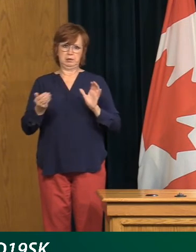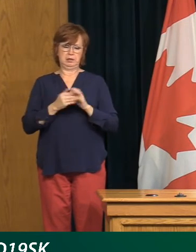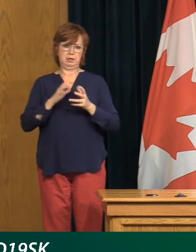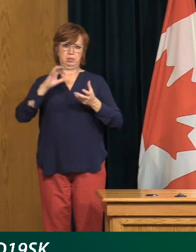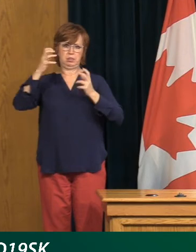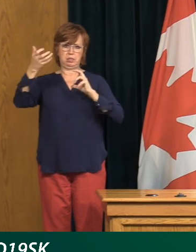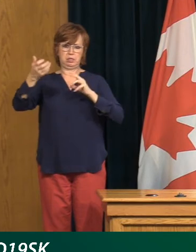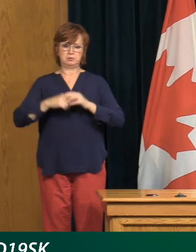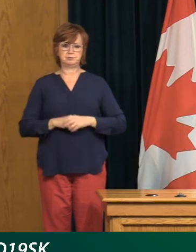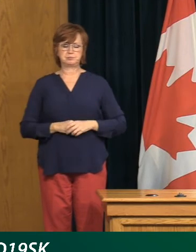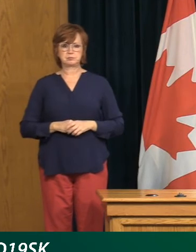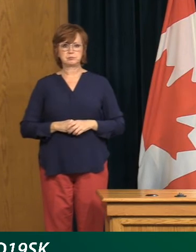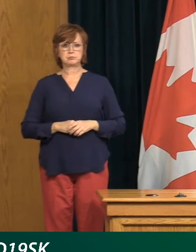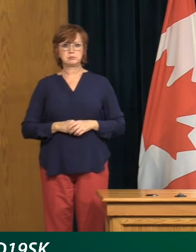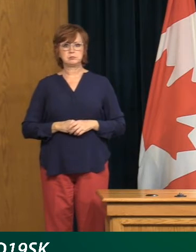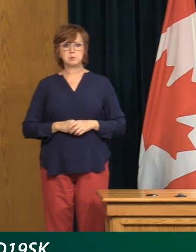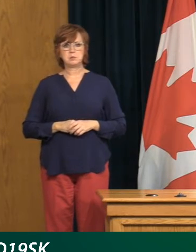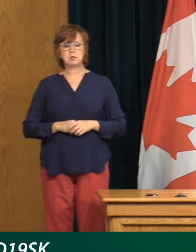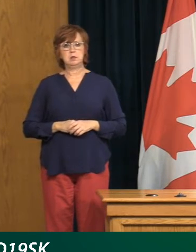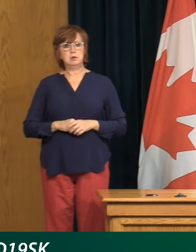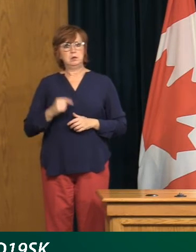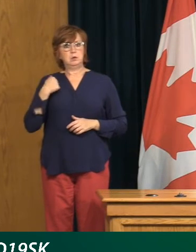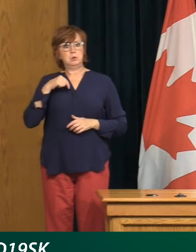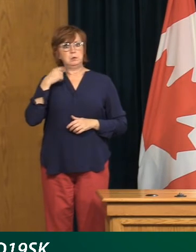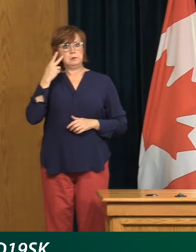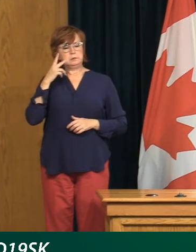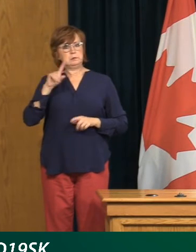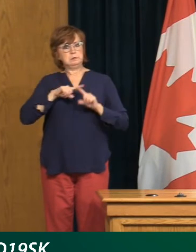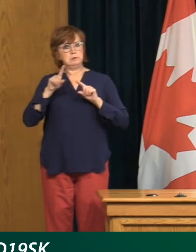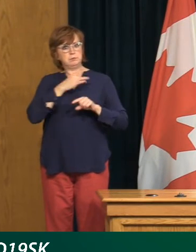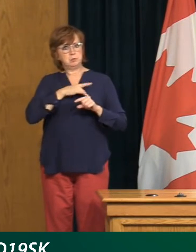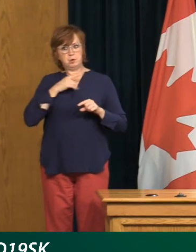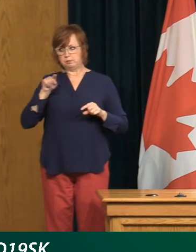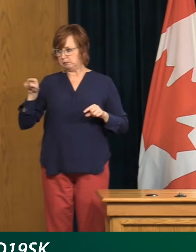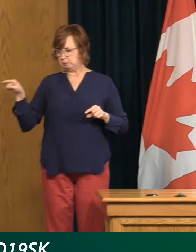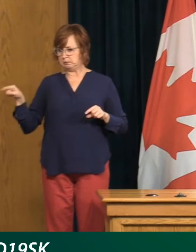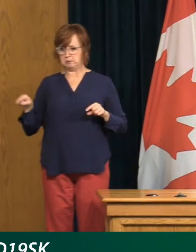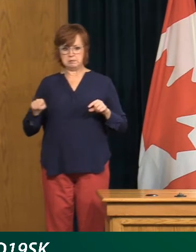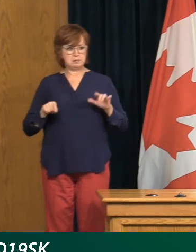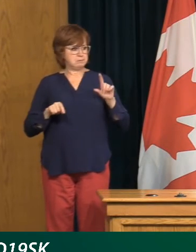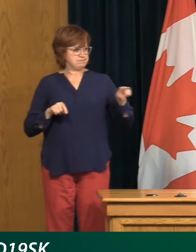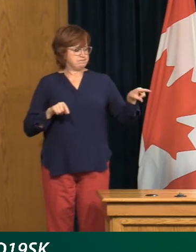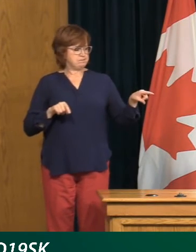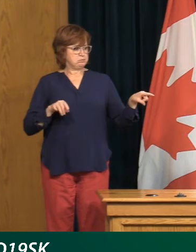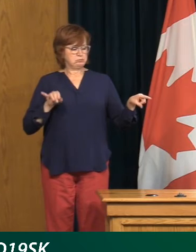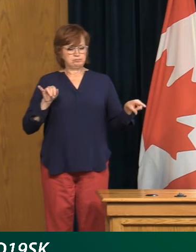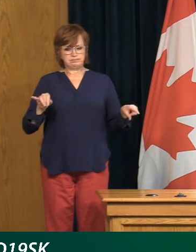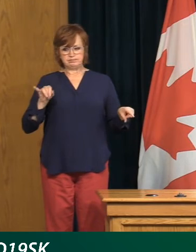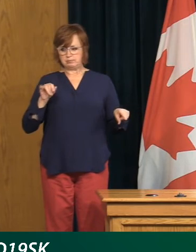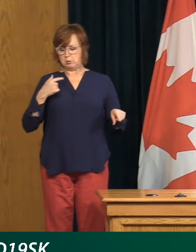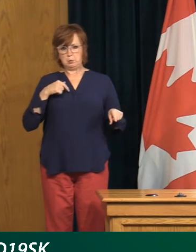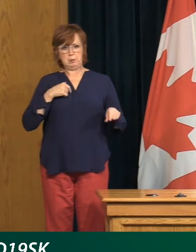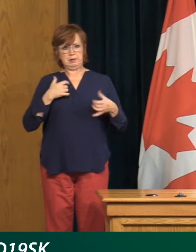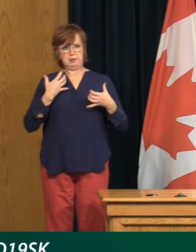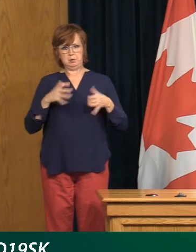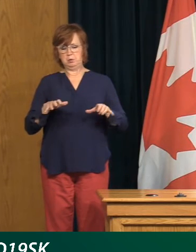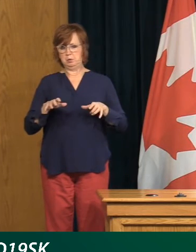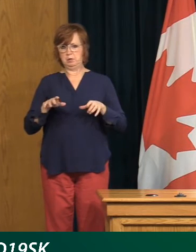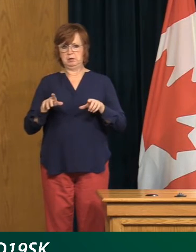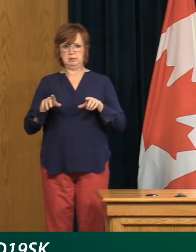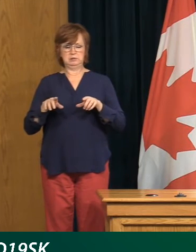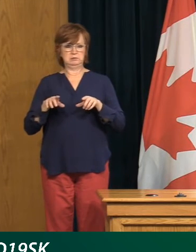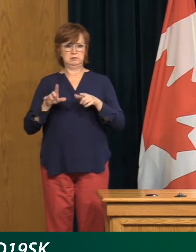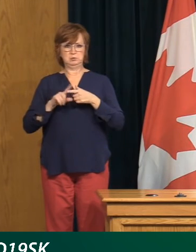we can see that many other jurisdictions really don't want to go there. Obviously, if it comes to that, that is always an option, but that should not be the first